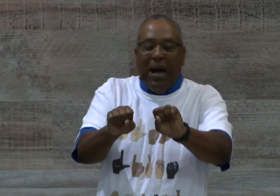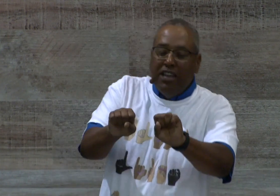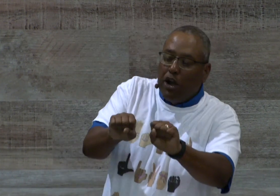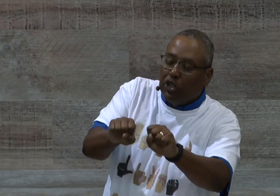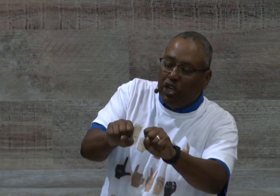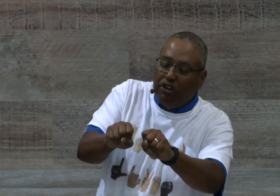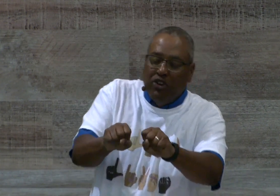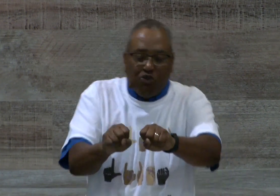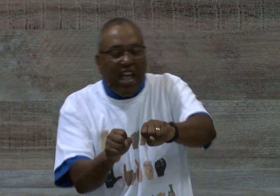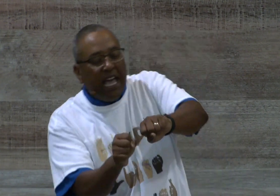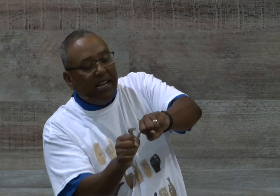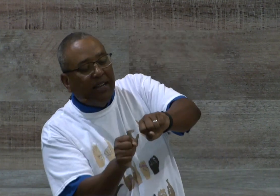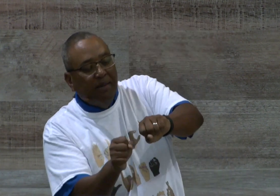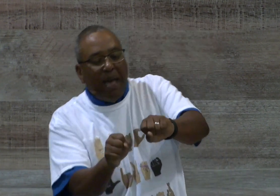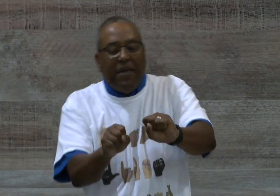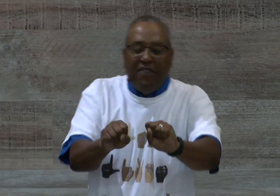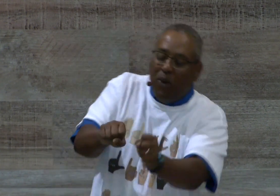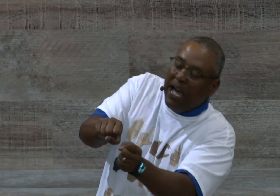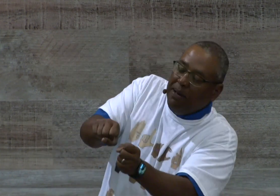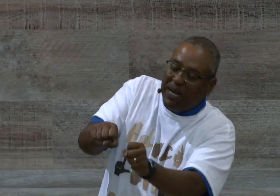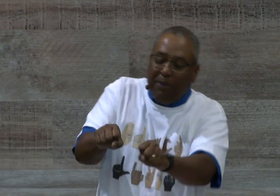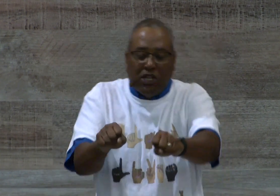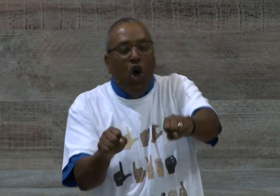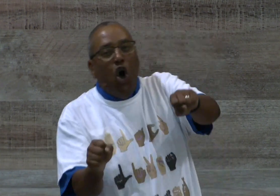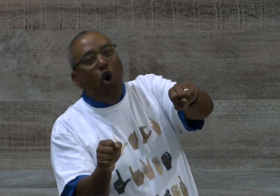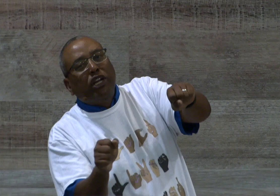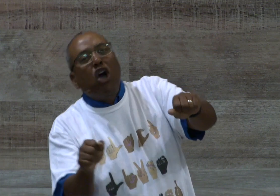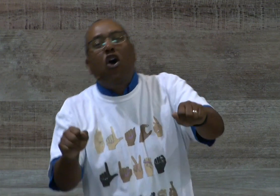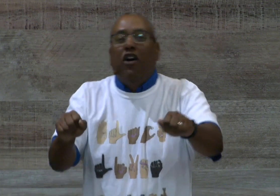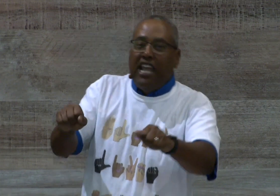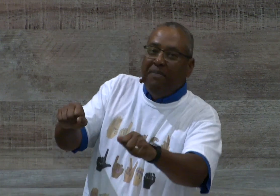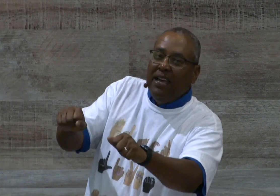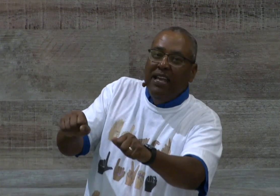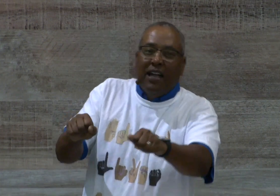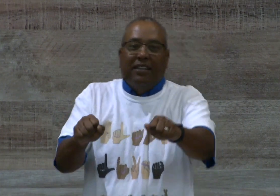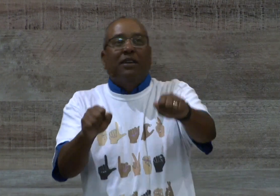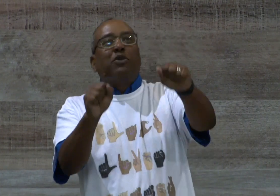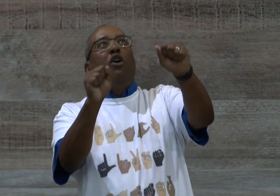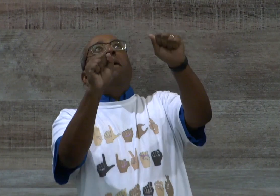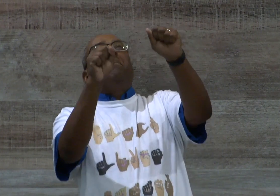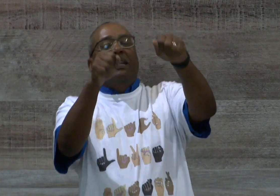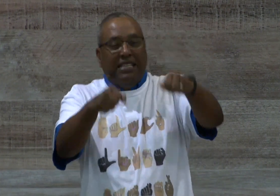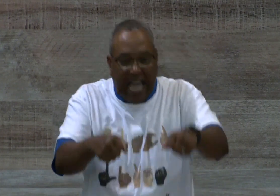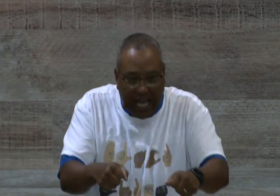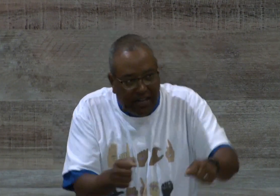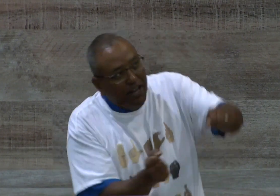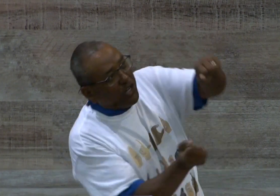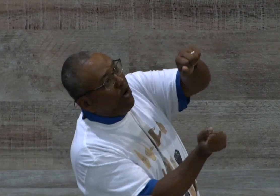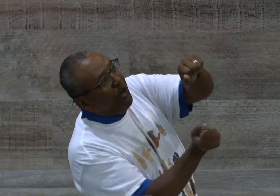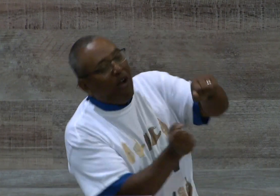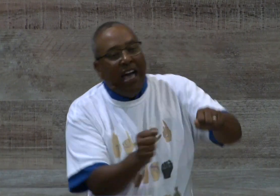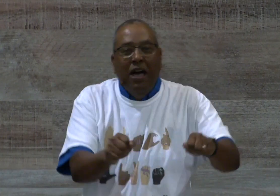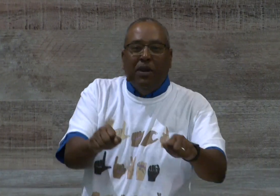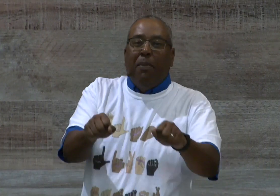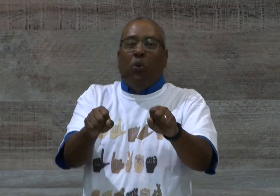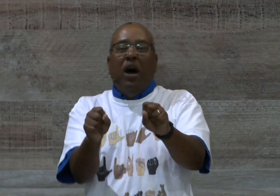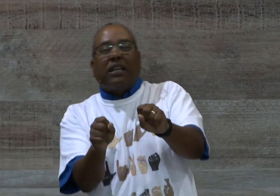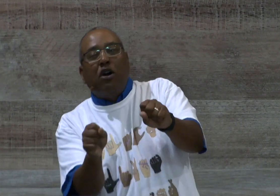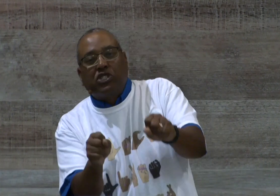knuckles turned red and maybe even white, but I was holding on. Amen? Because I would go up and down and turn around. But no matter what goes on,